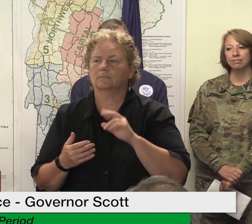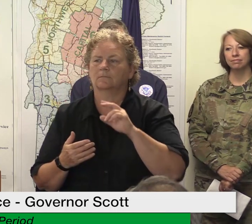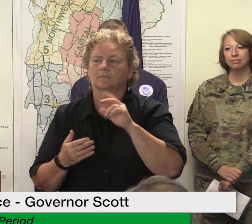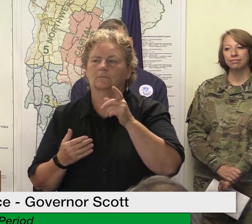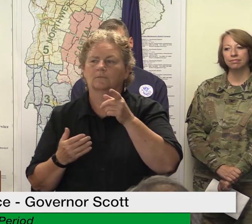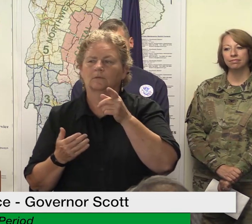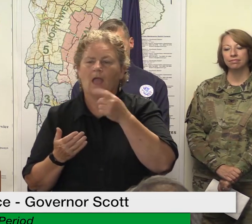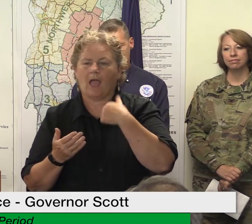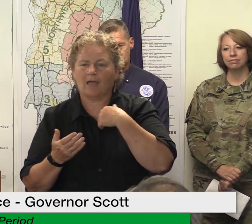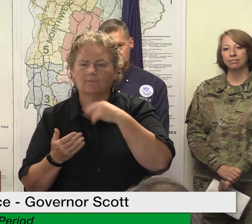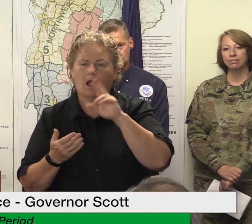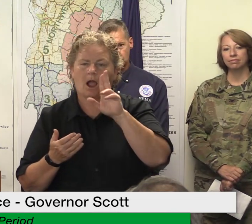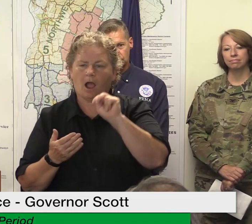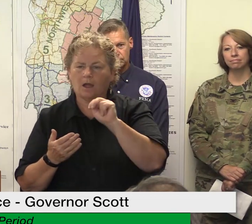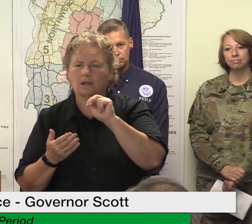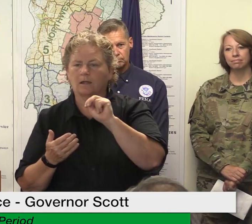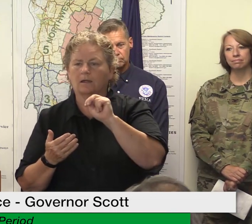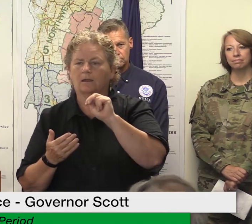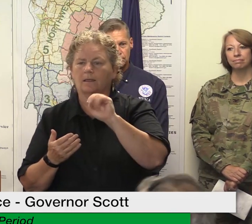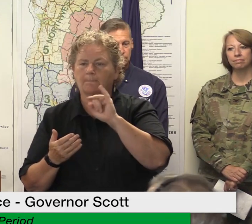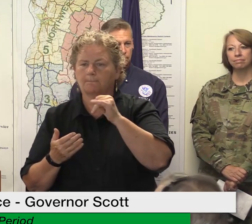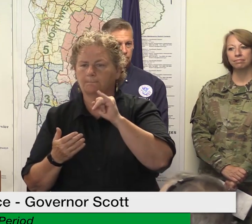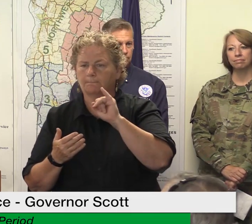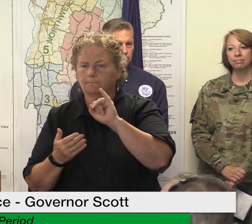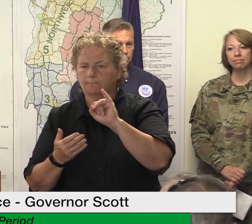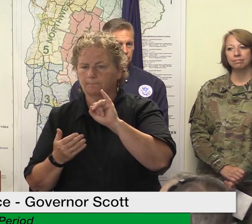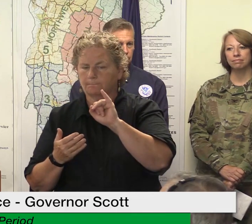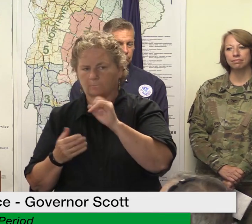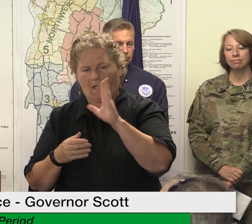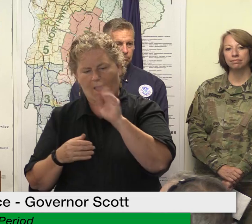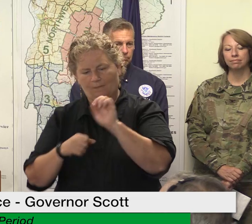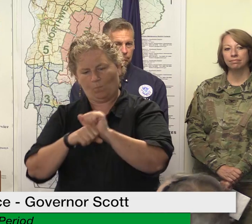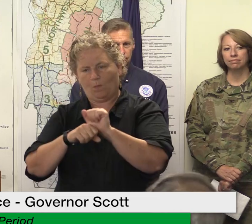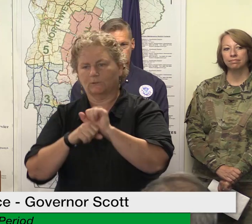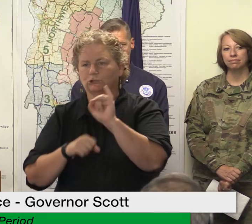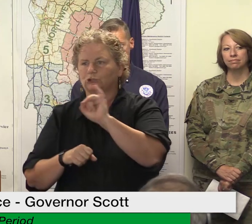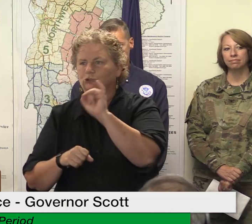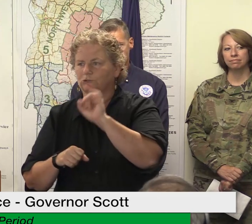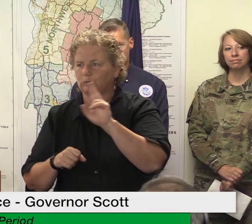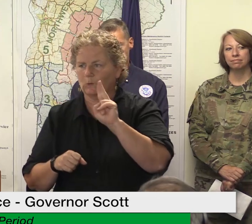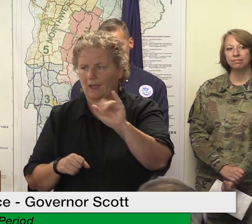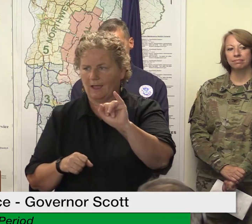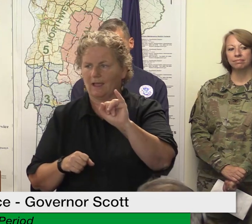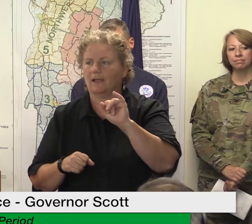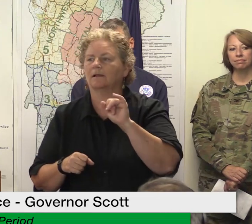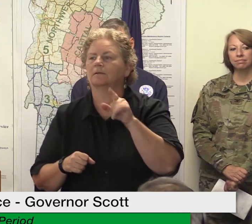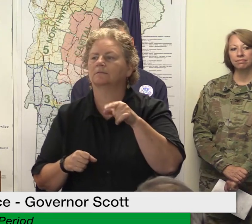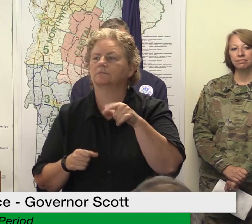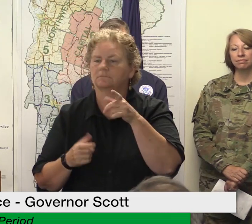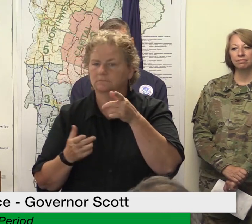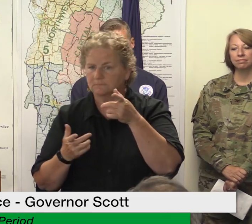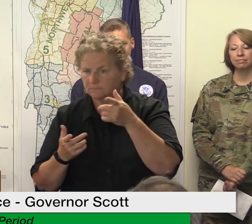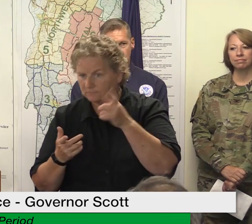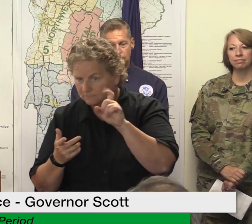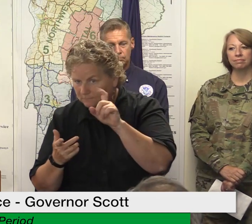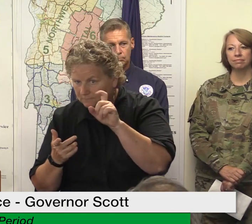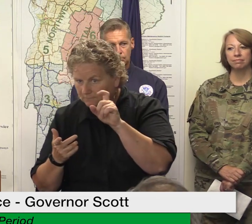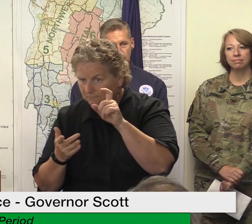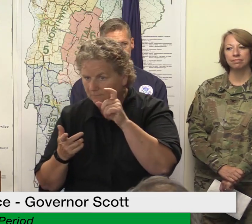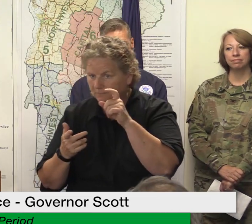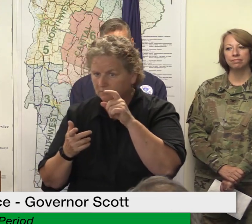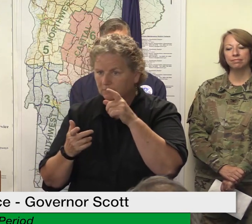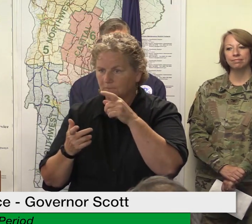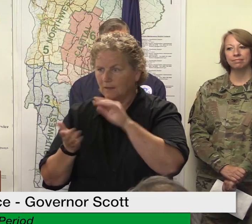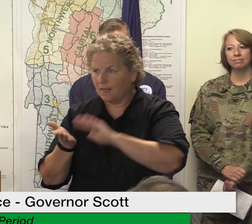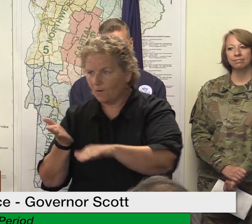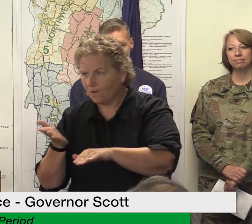any guidance on whether uh businesses should lay off their employees now and then wait to